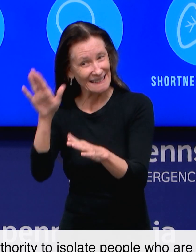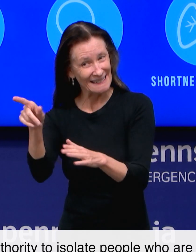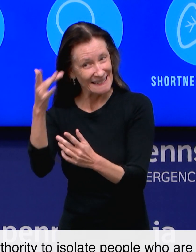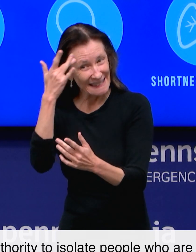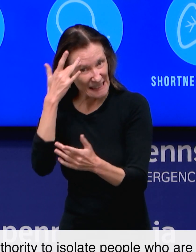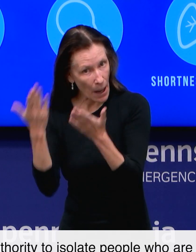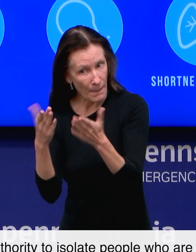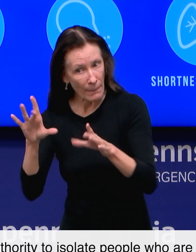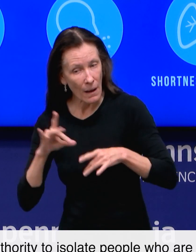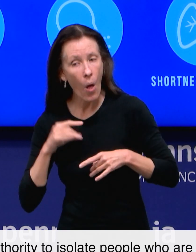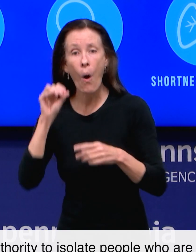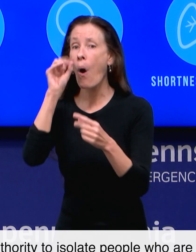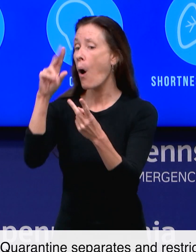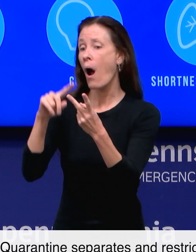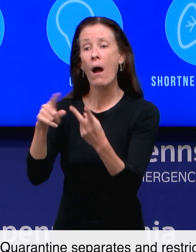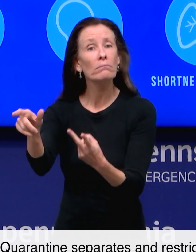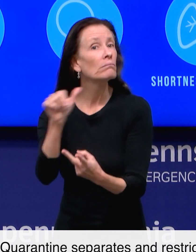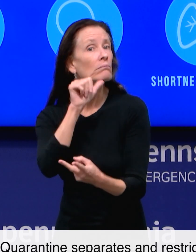sick.